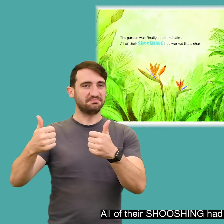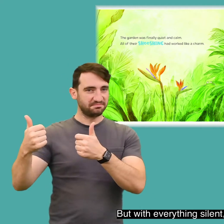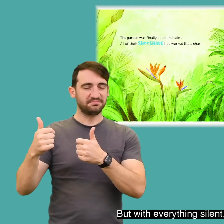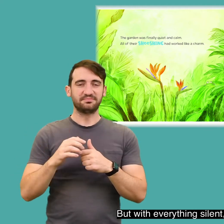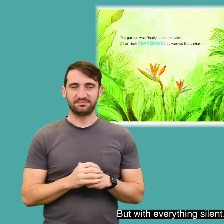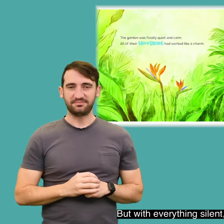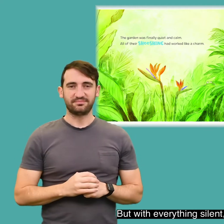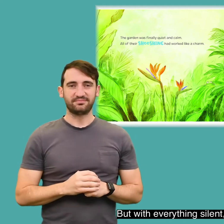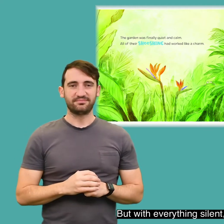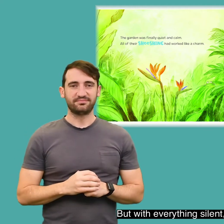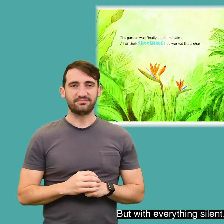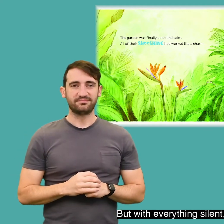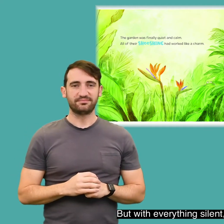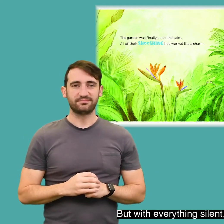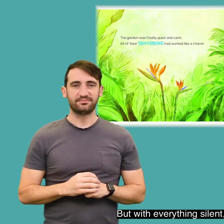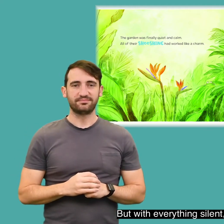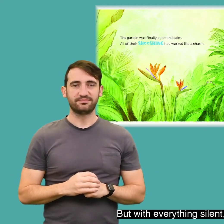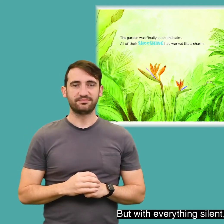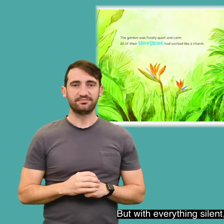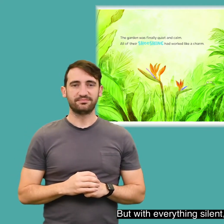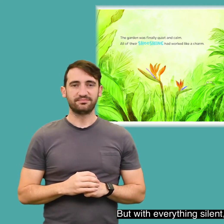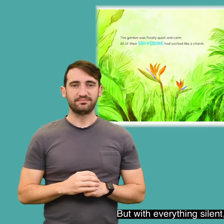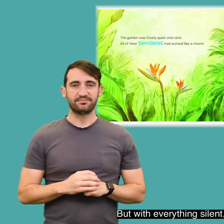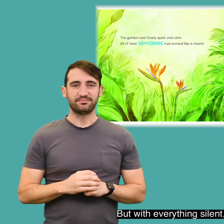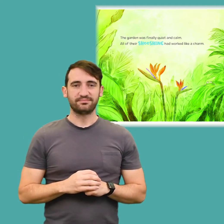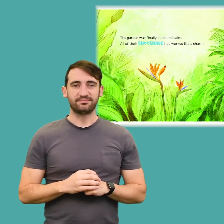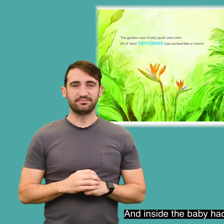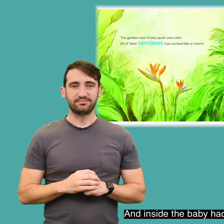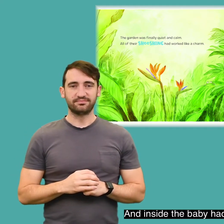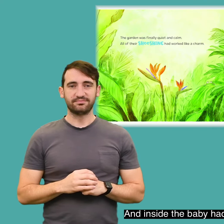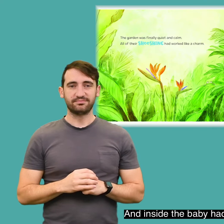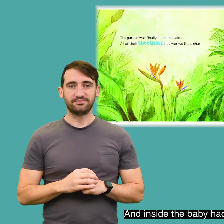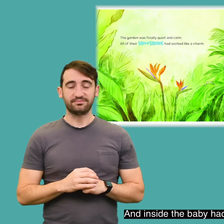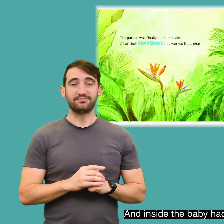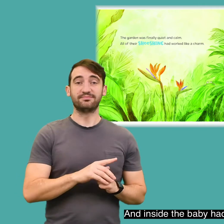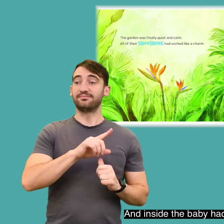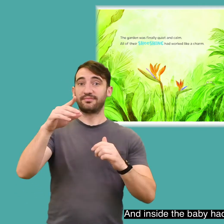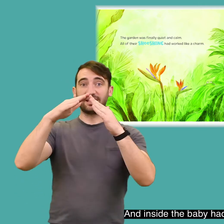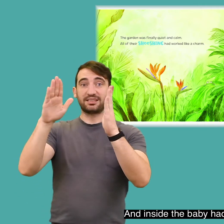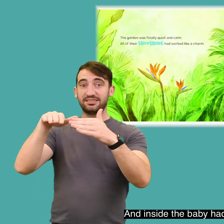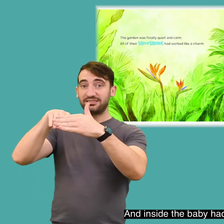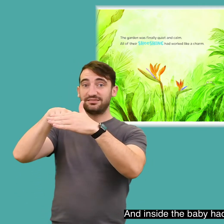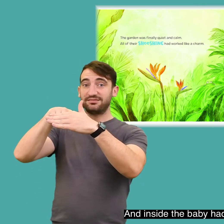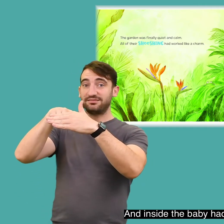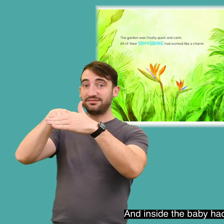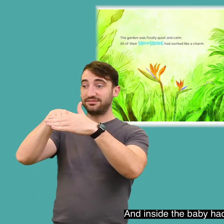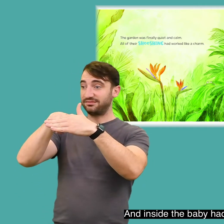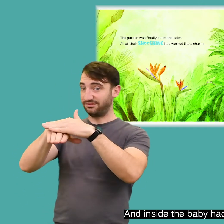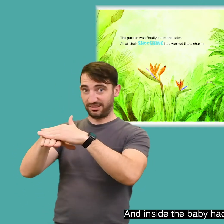But with everything silent, it felt rather odd. And inside the baby had started